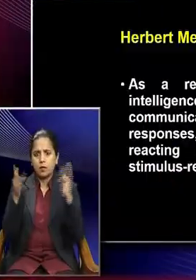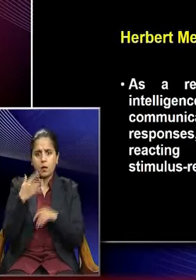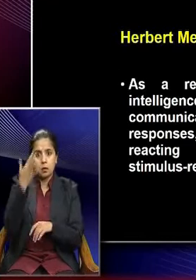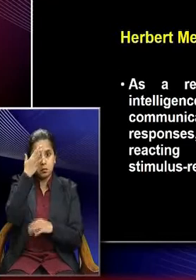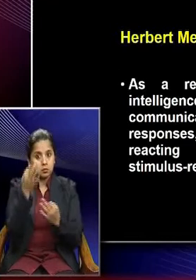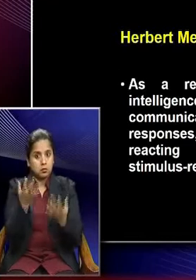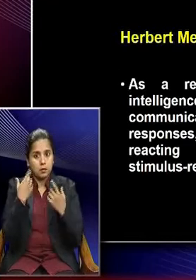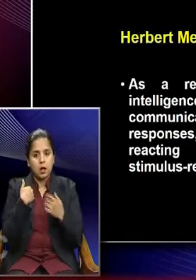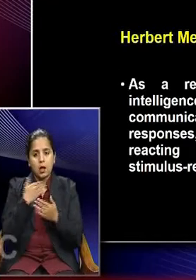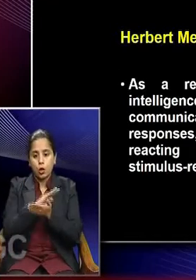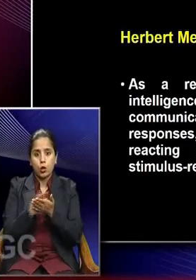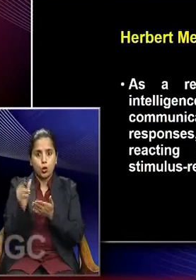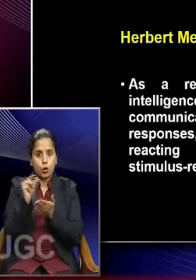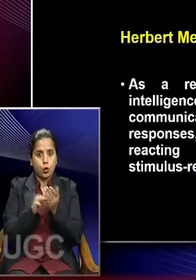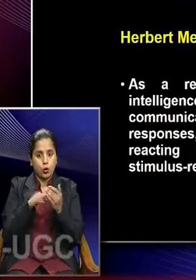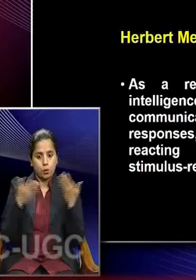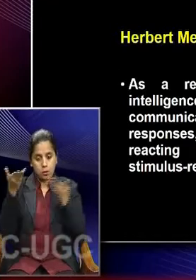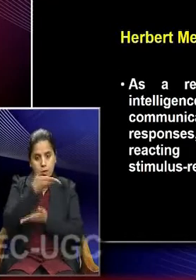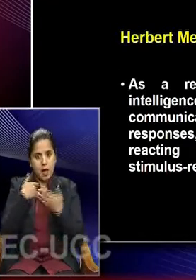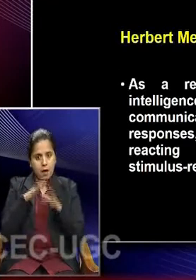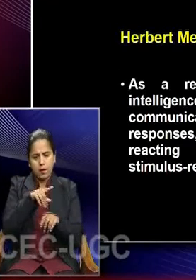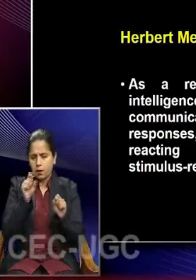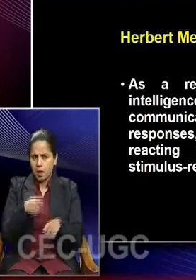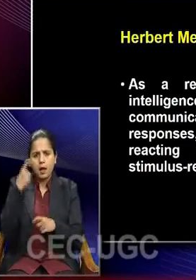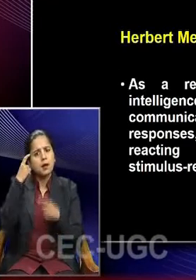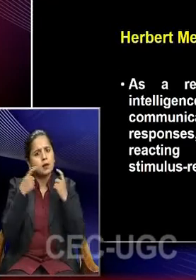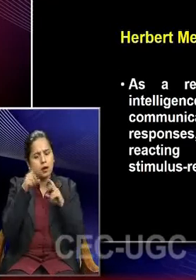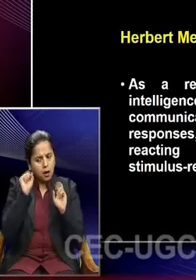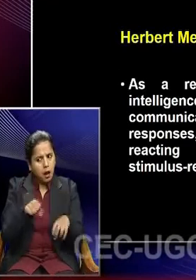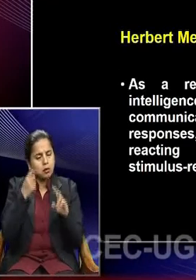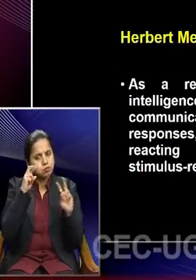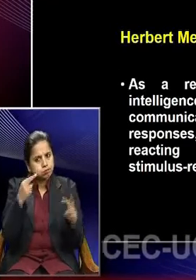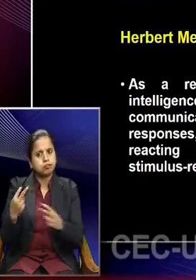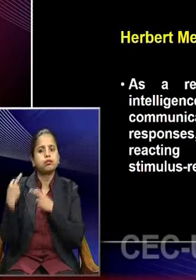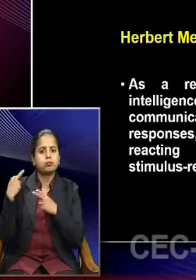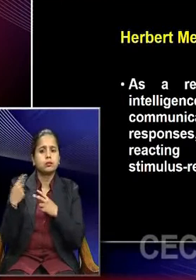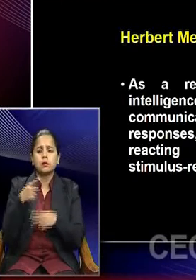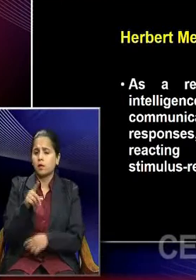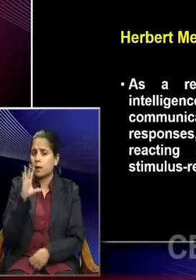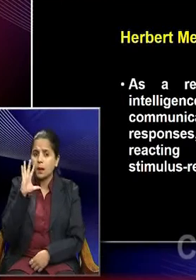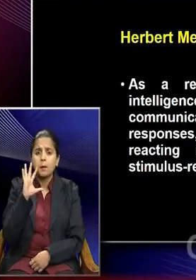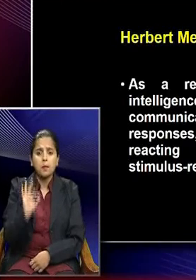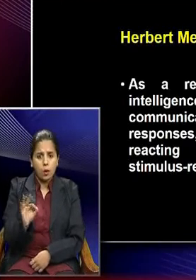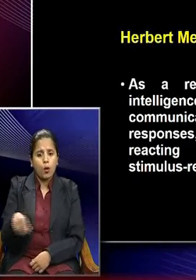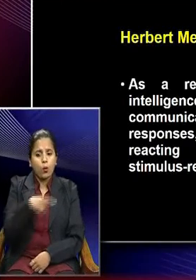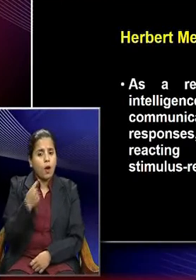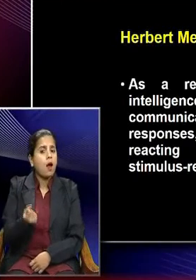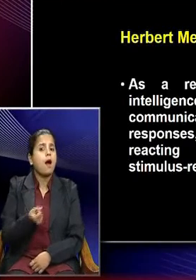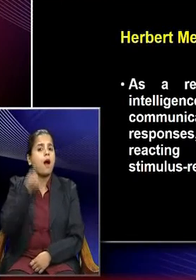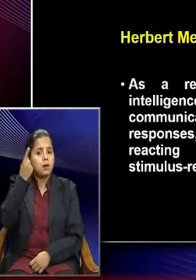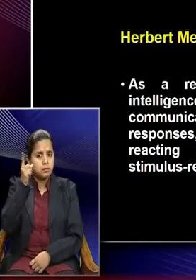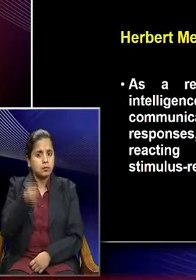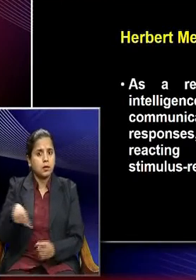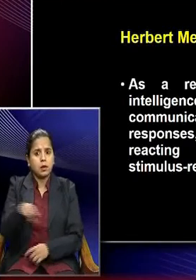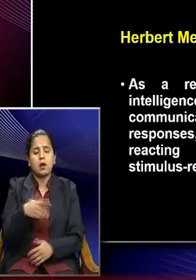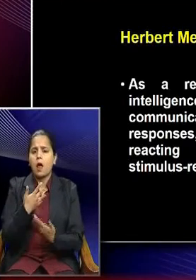that human beings have, they can think, they can reflex, and it is very important to understand that